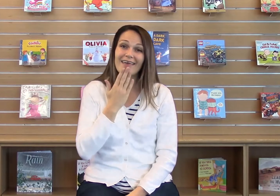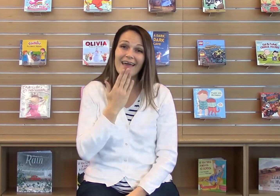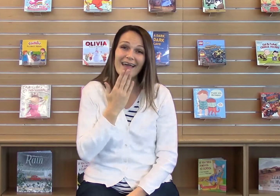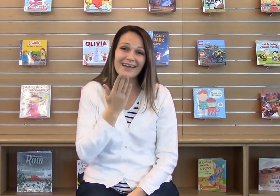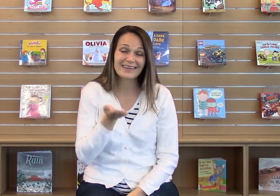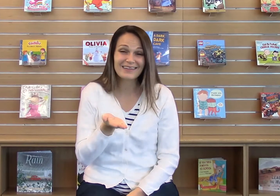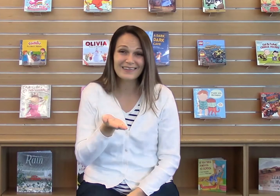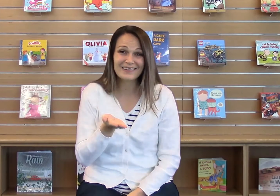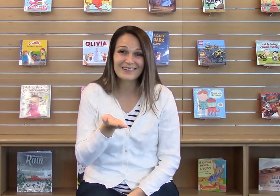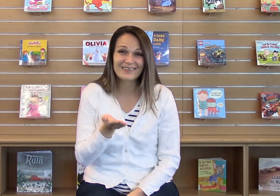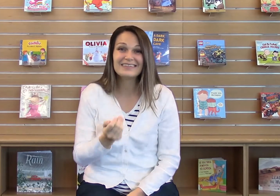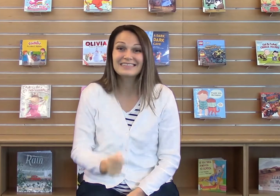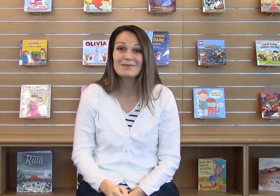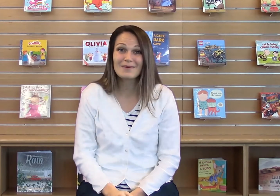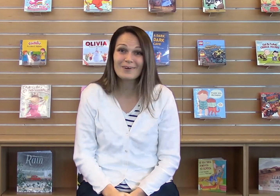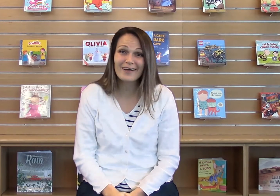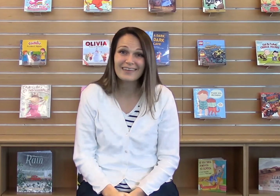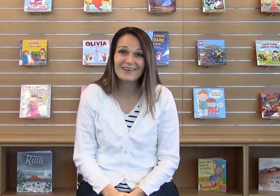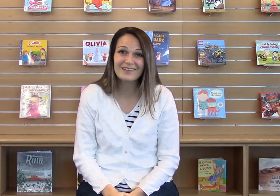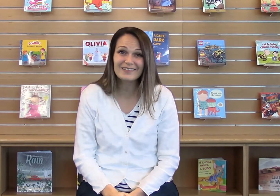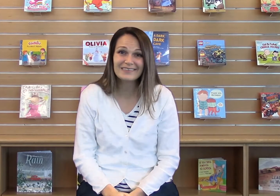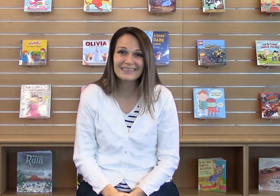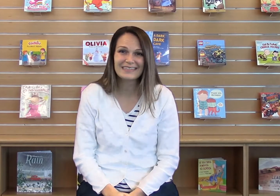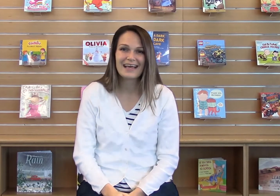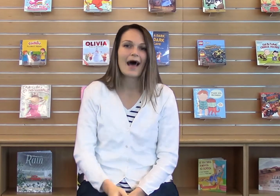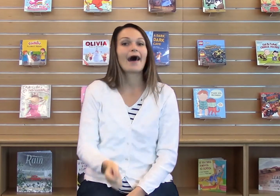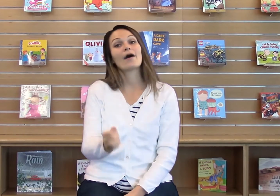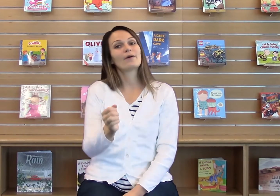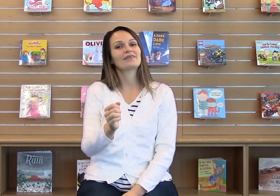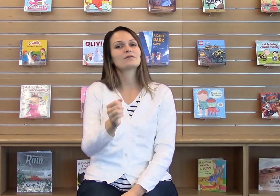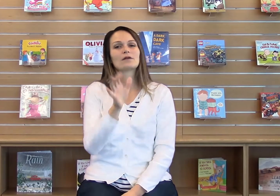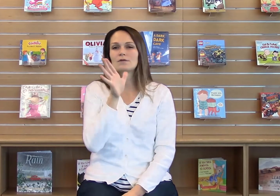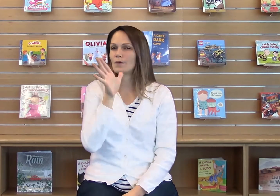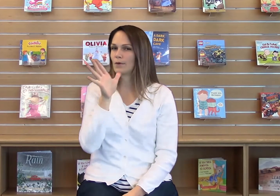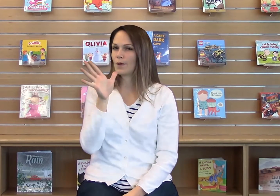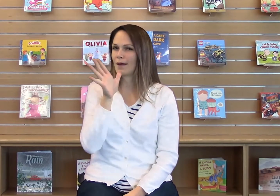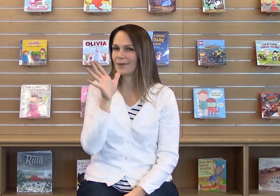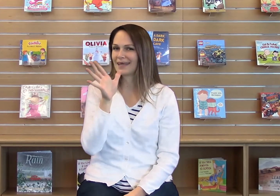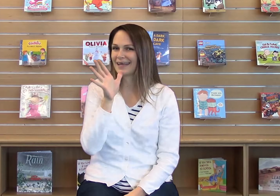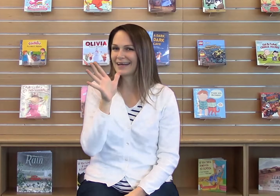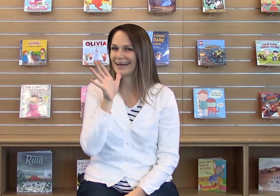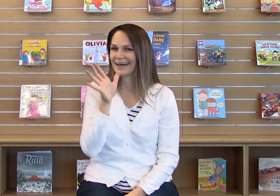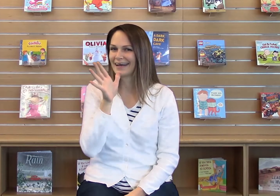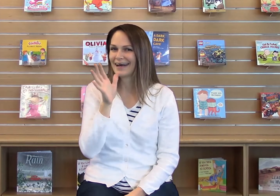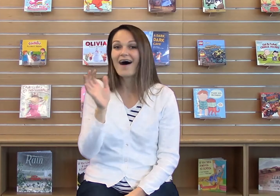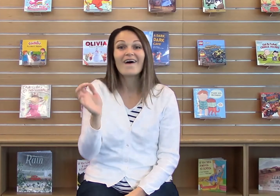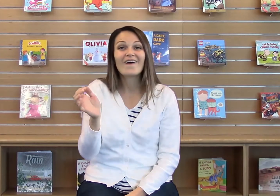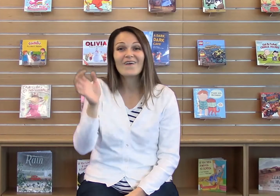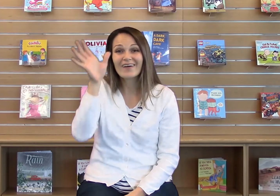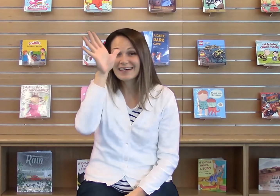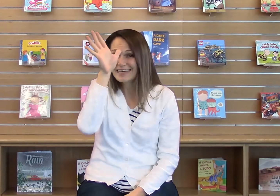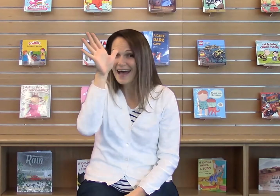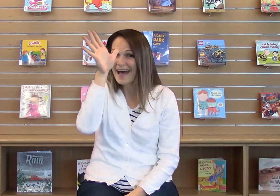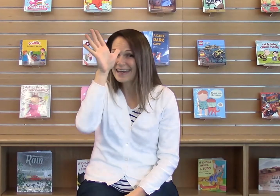Thank you. Do you remember all those? How about this one? you remember mommy? Or daddy?